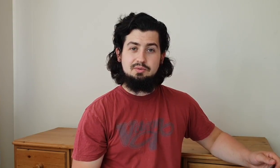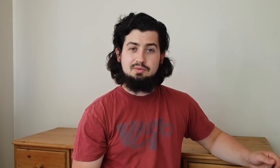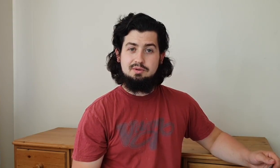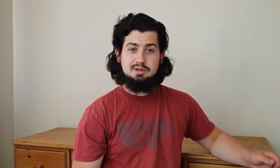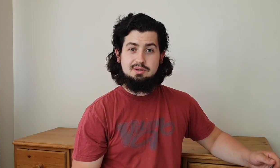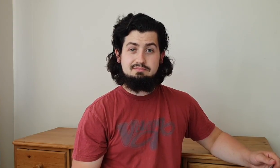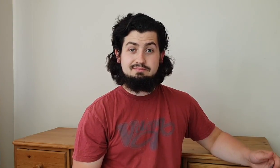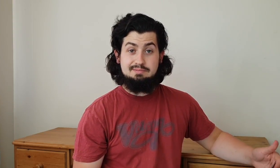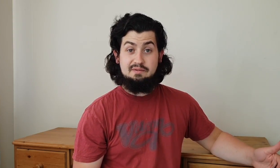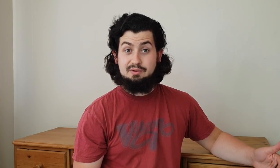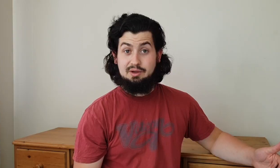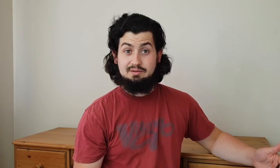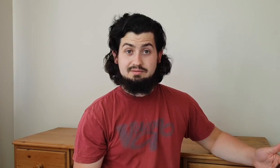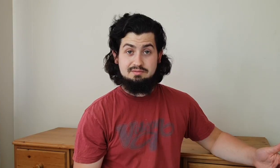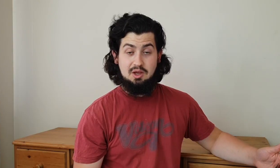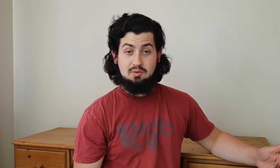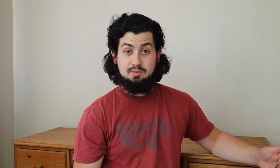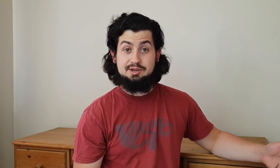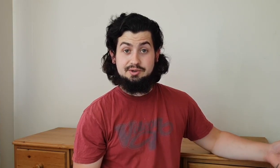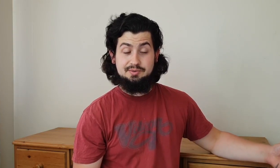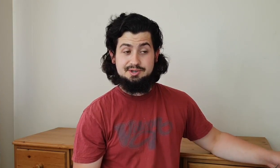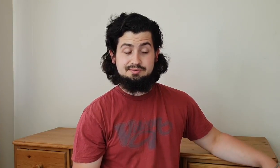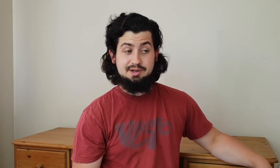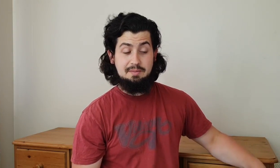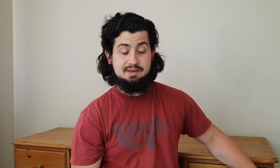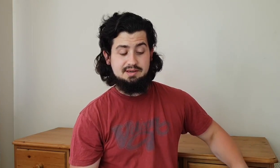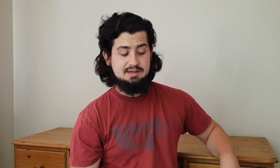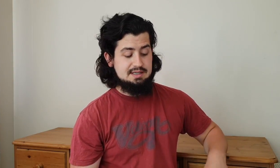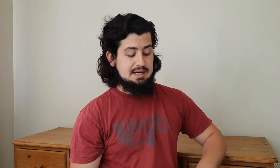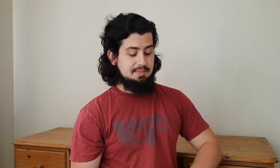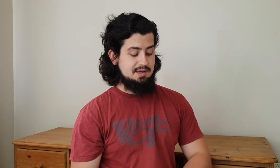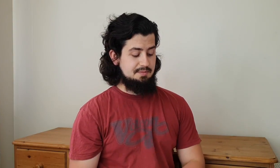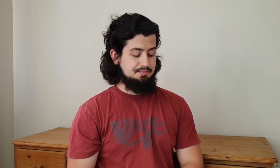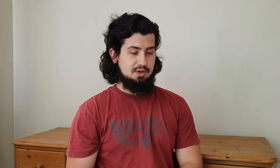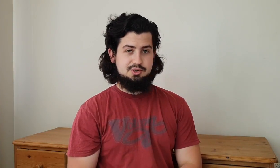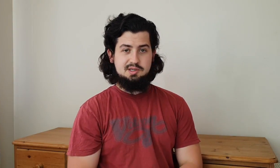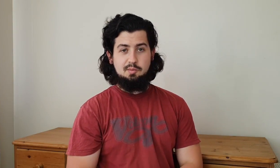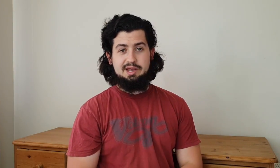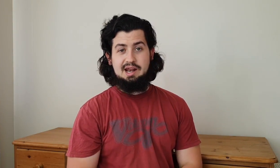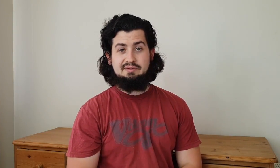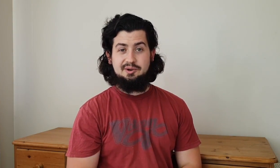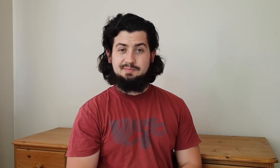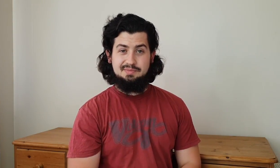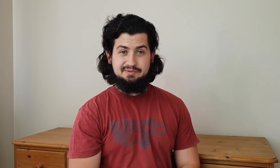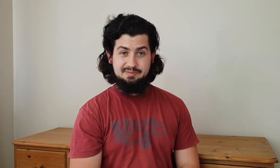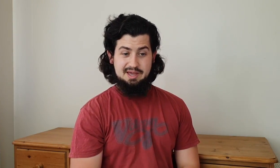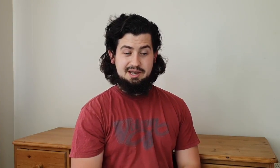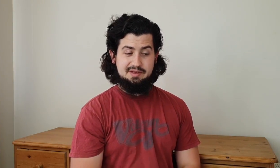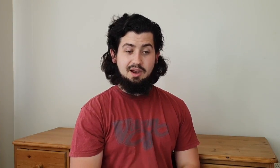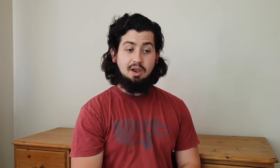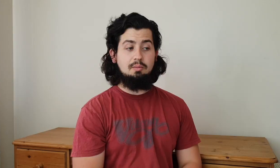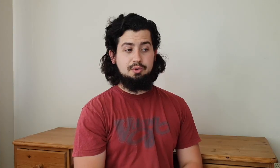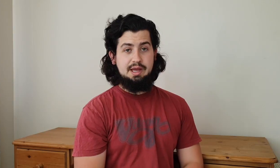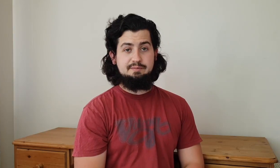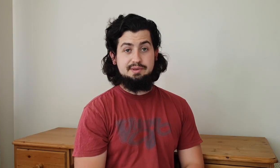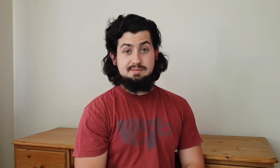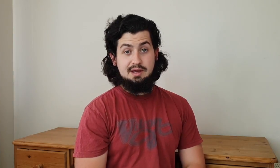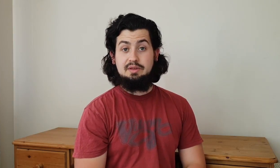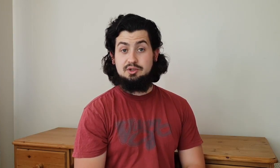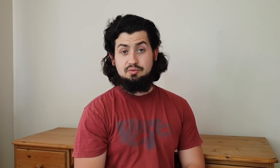everything that we do which is really amazing but um you should still be making an effort for them yeah like there's a lot more deaf muslim other than you